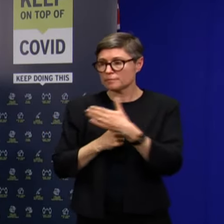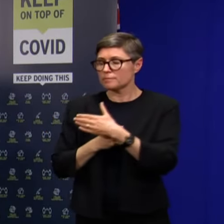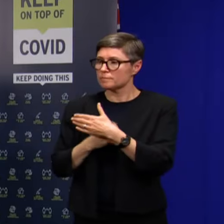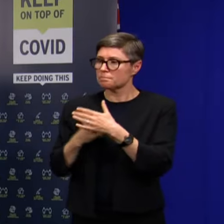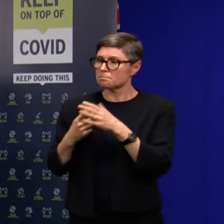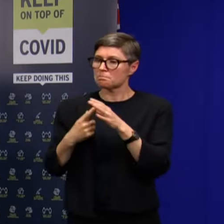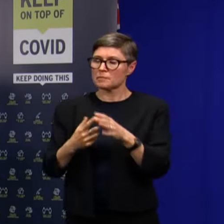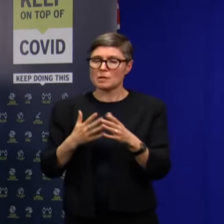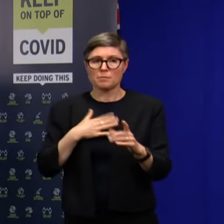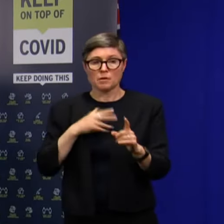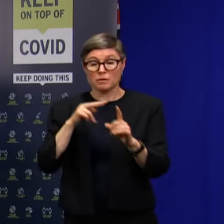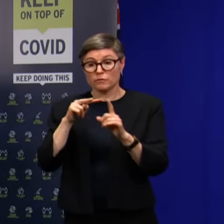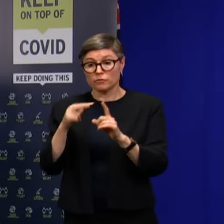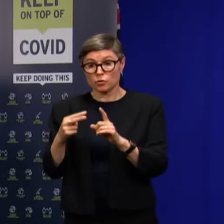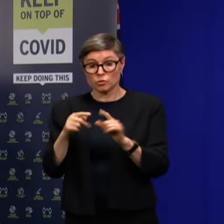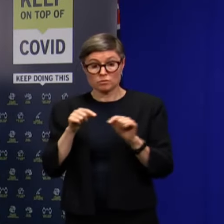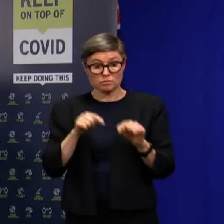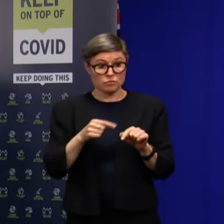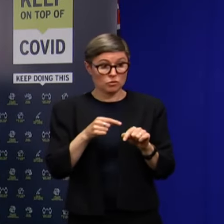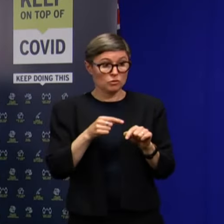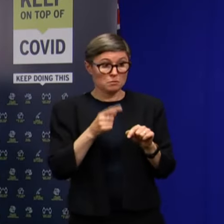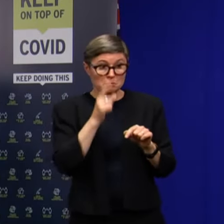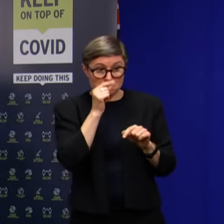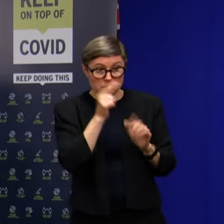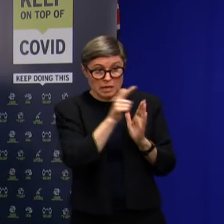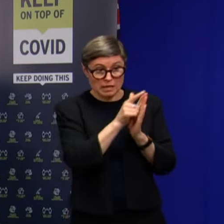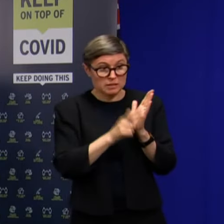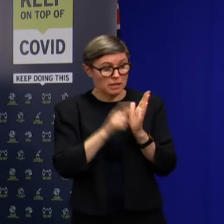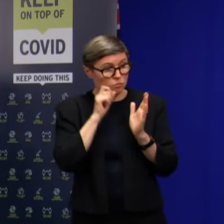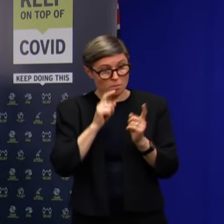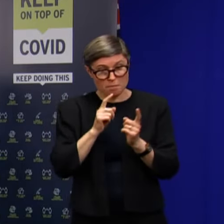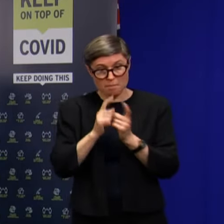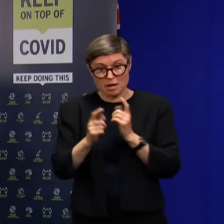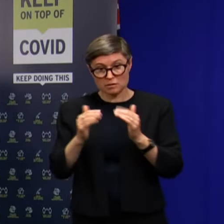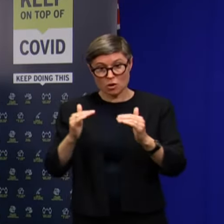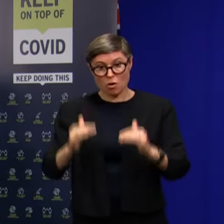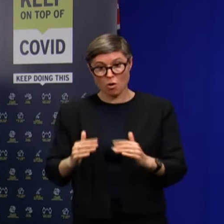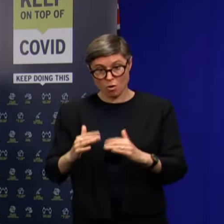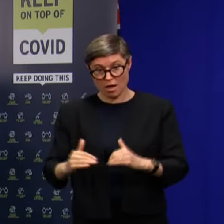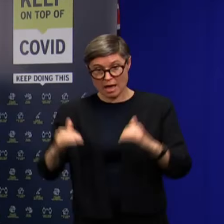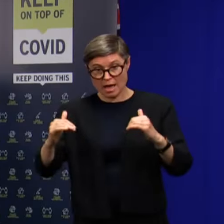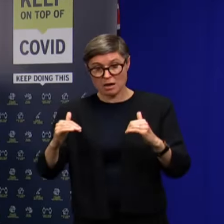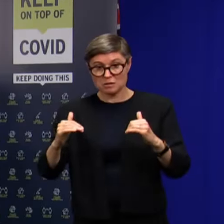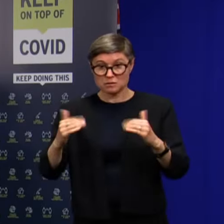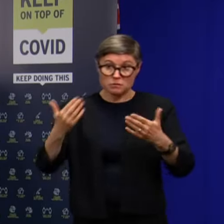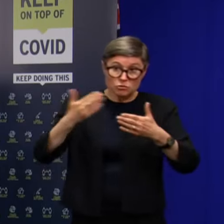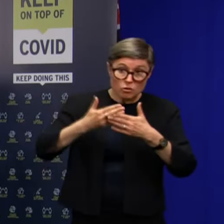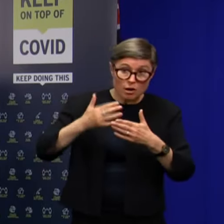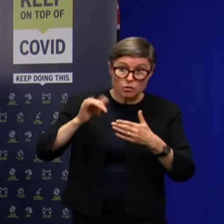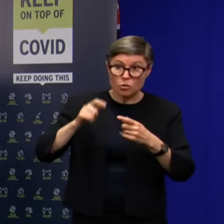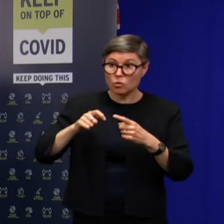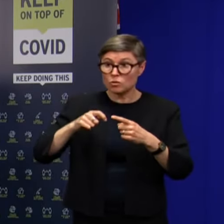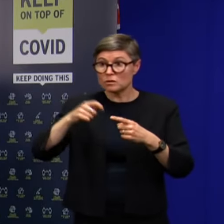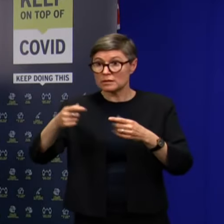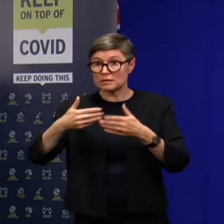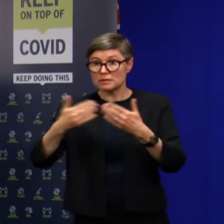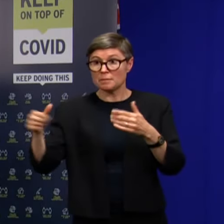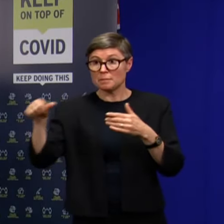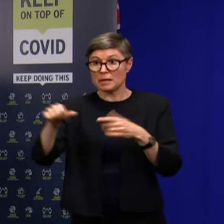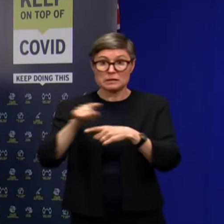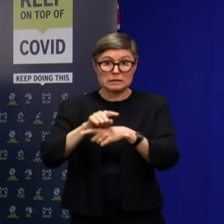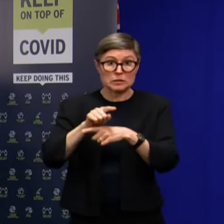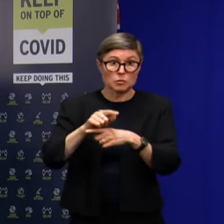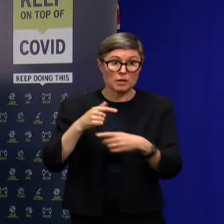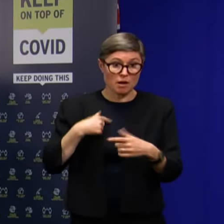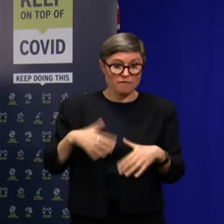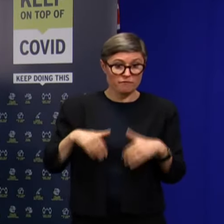I would be my view that this legislation will pass the lower house, whether it's this evening or on the first day that we resume next week,